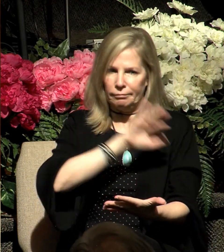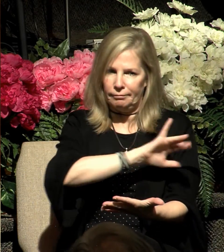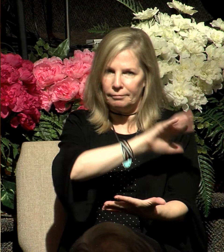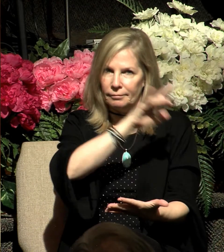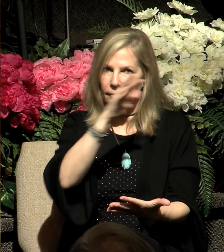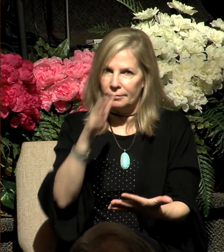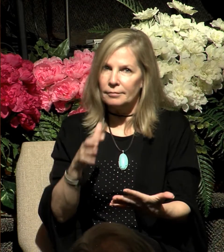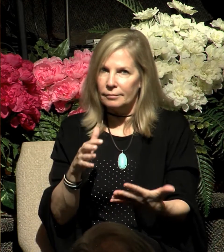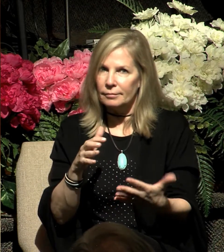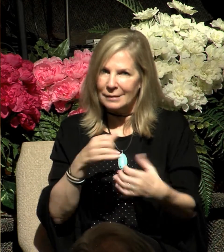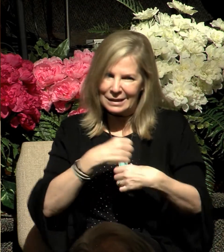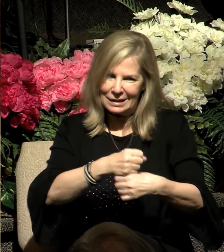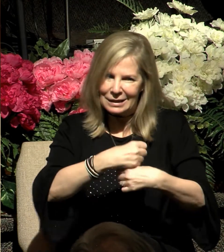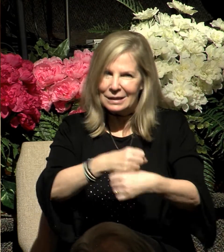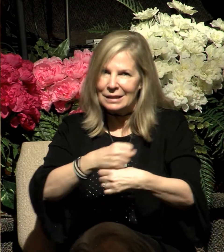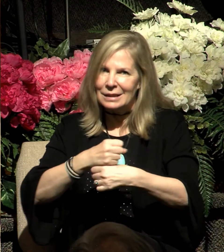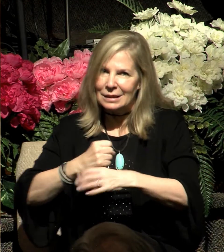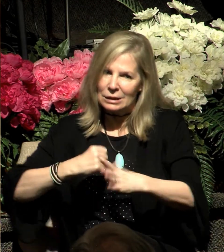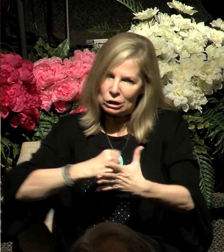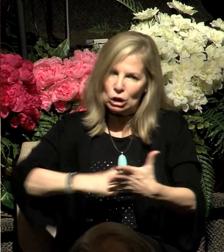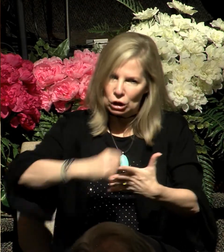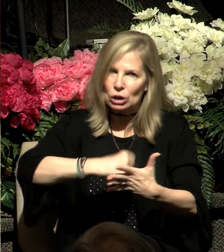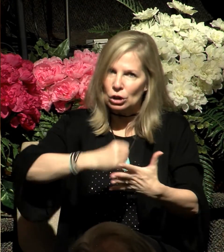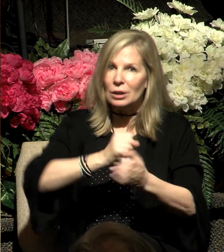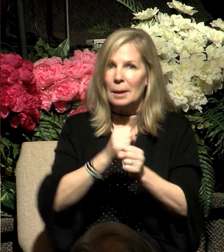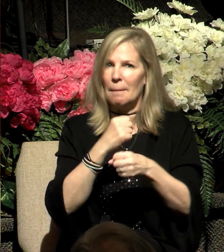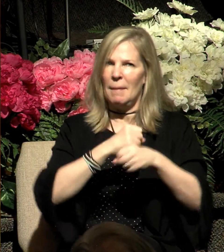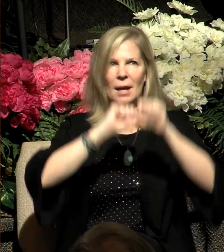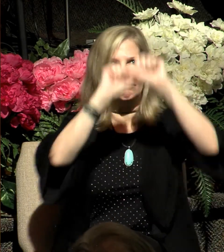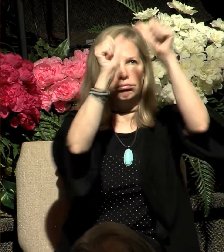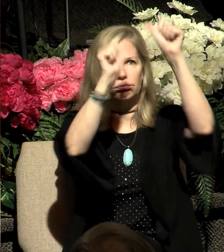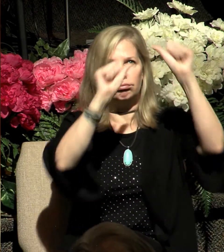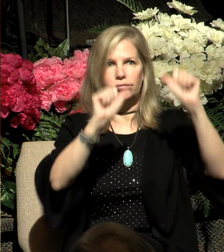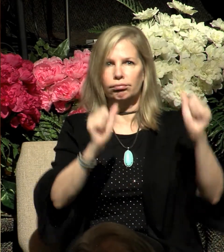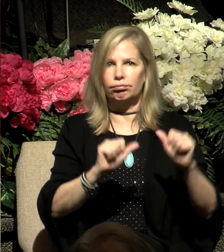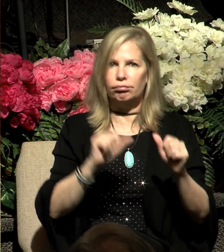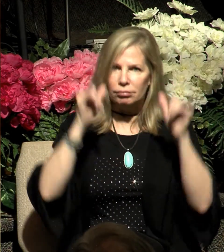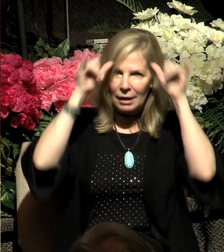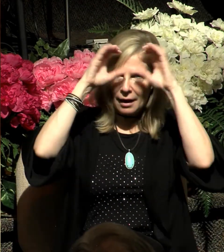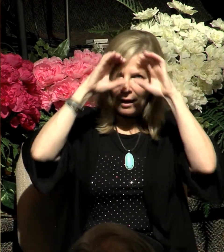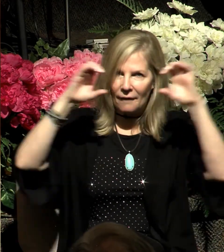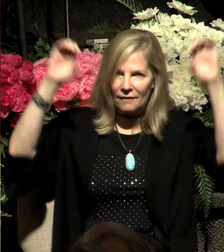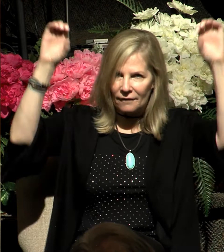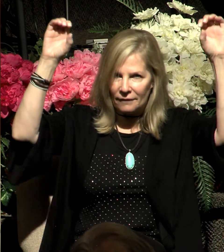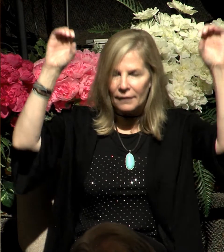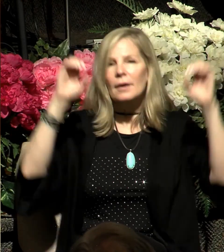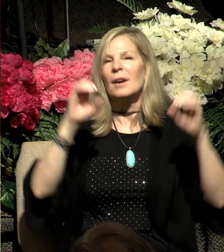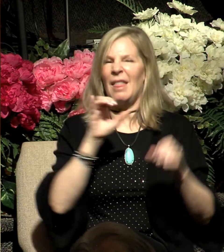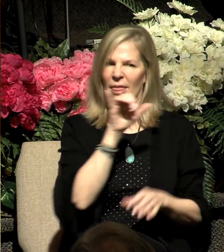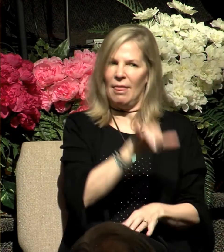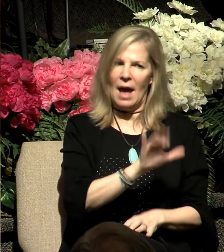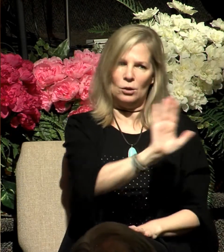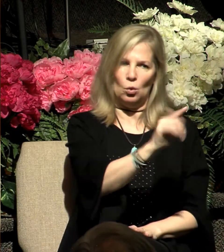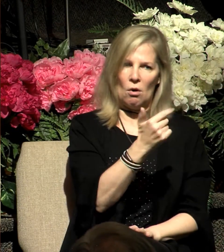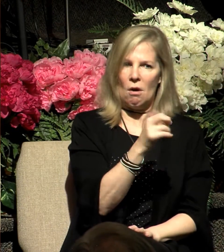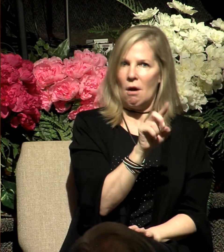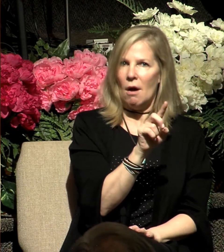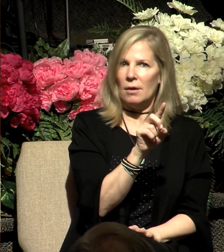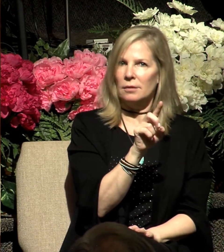fashioned it with a graving tool, and made it into a molten calf. And they said, this is your God, O Israel,